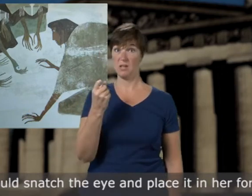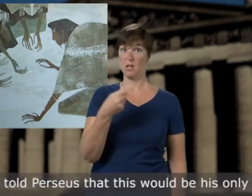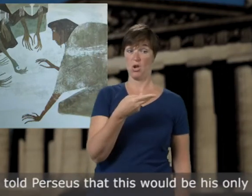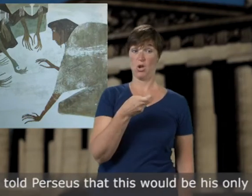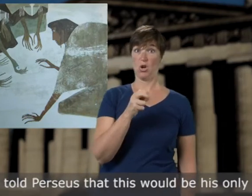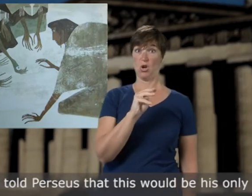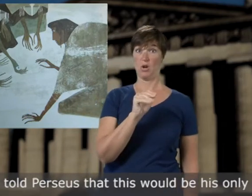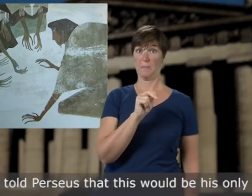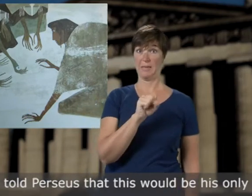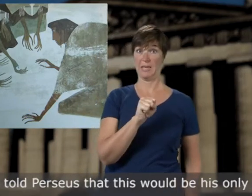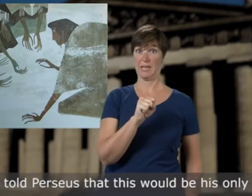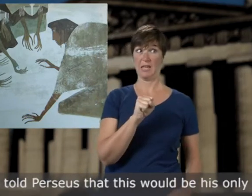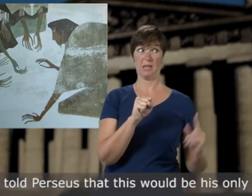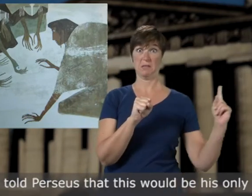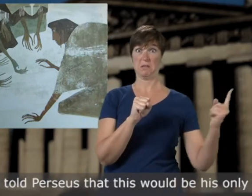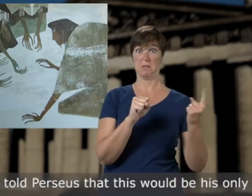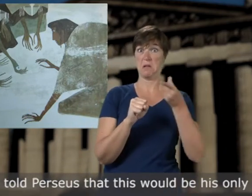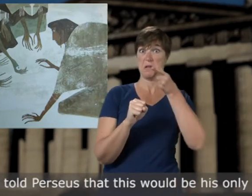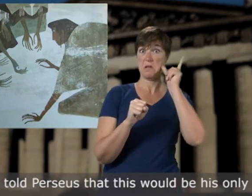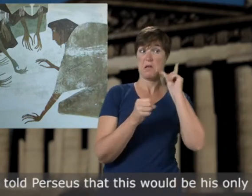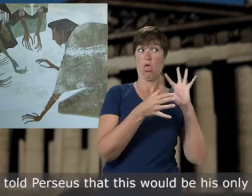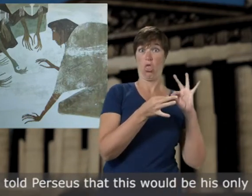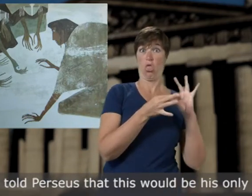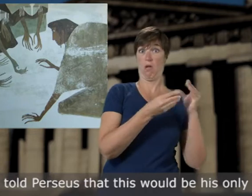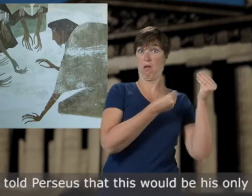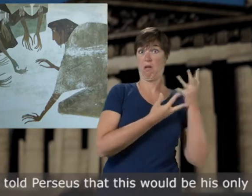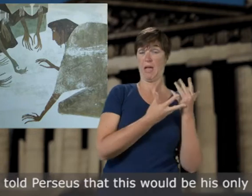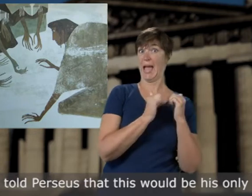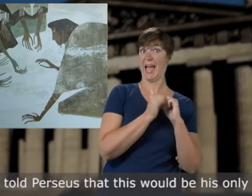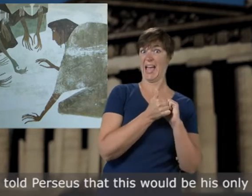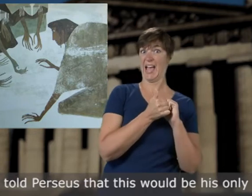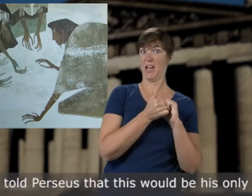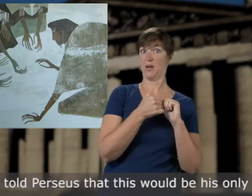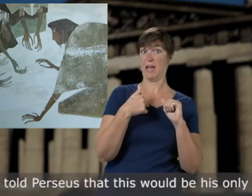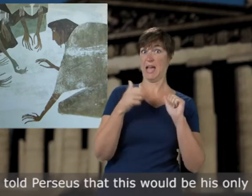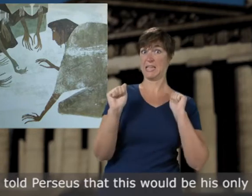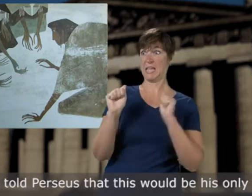Hermes told Perseus that this would be his only chance